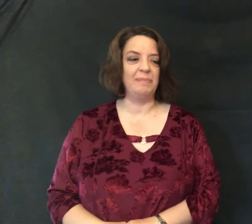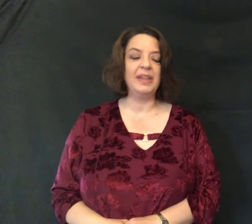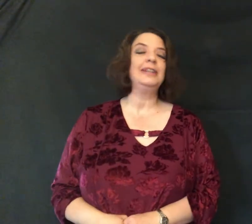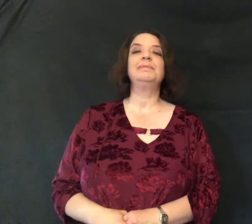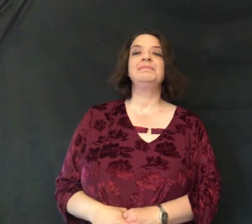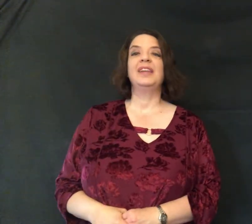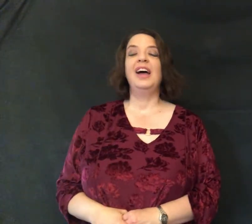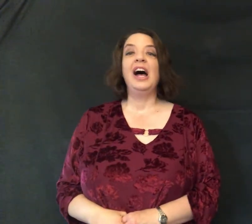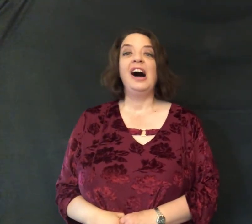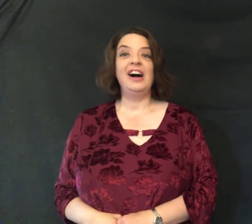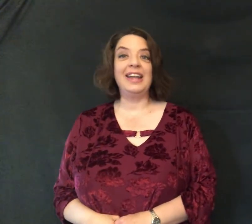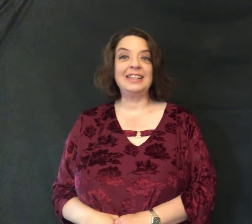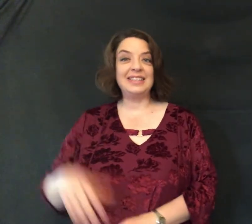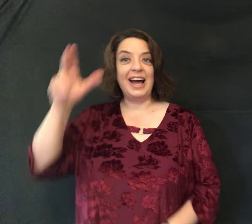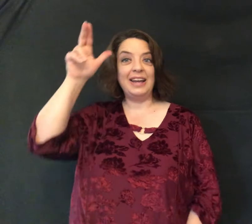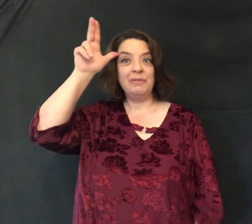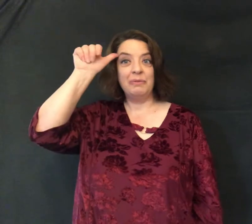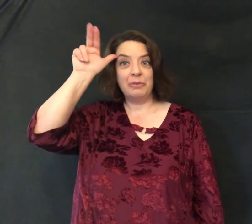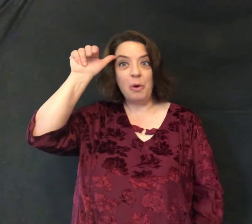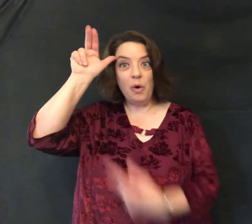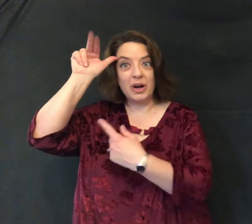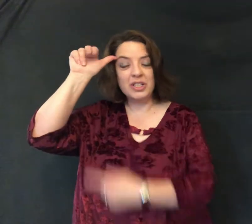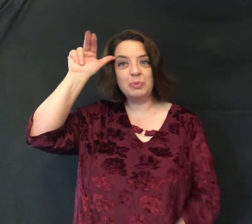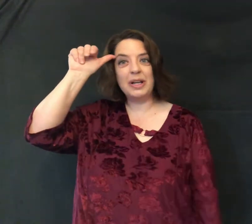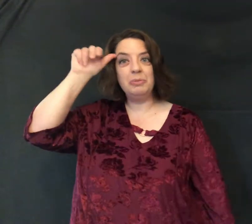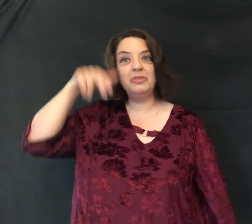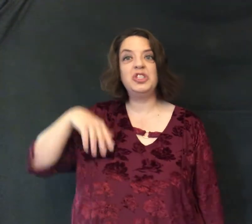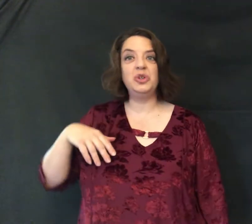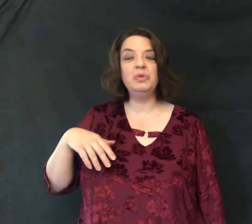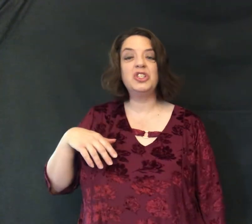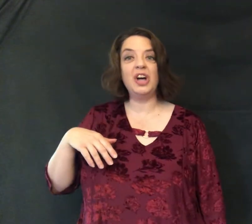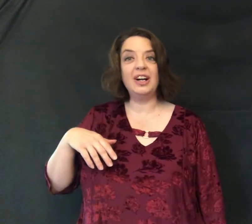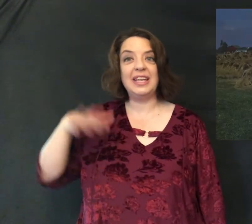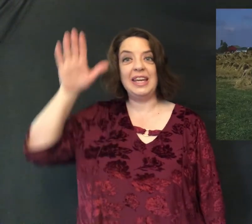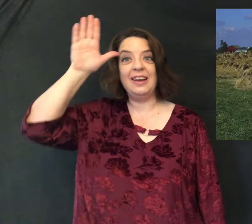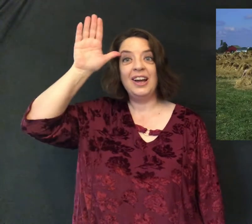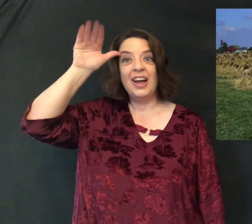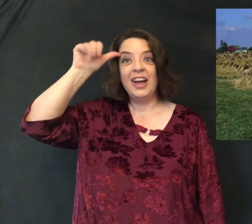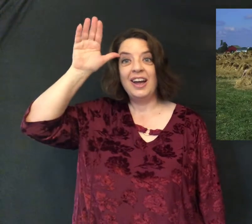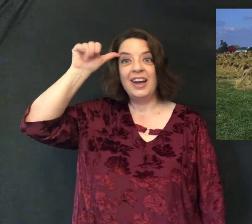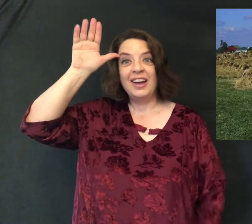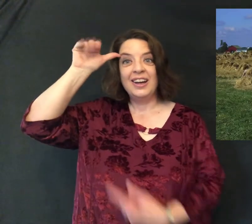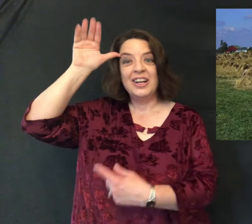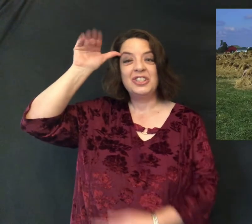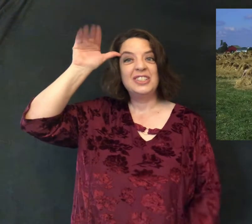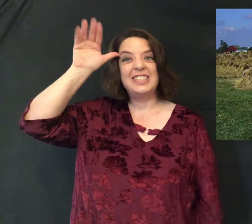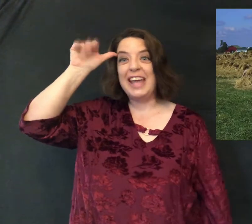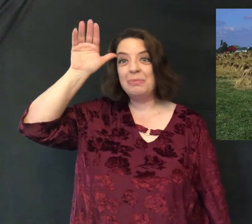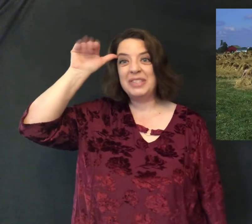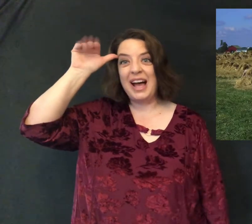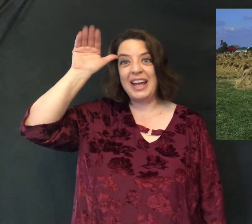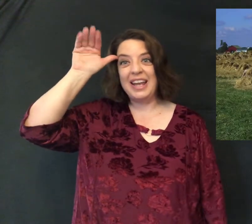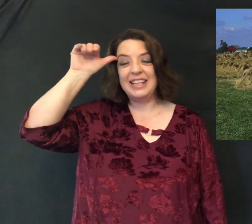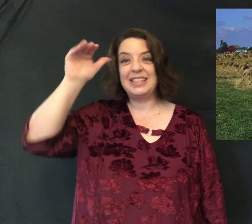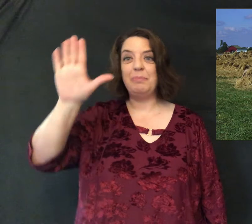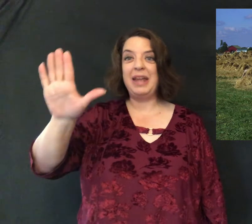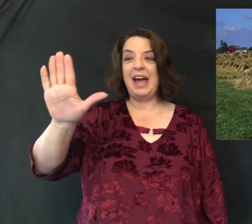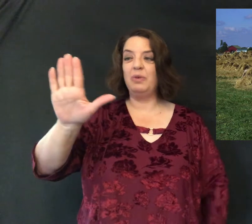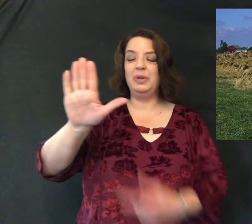our next sign from horse we're going to move to donkey same sign except now you